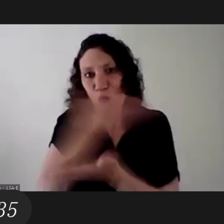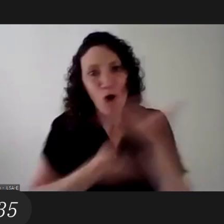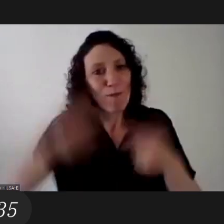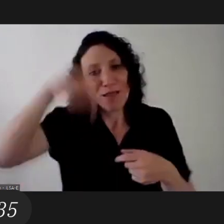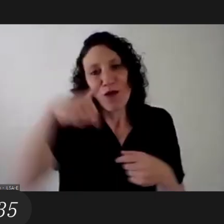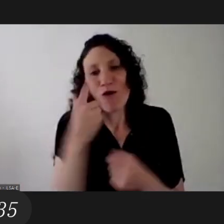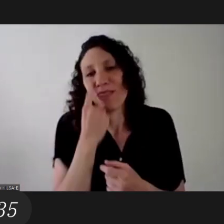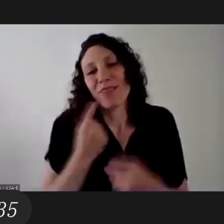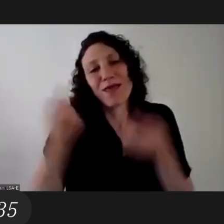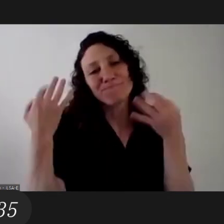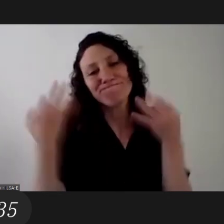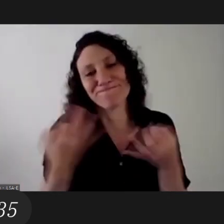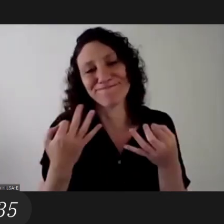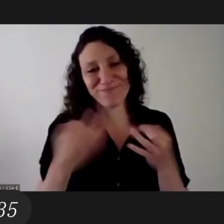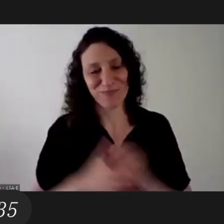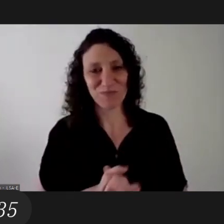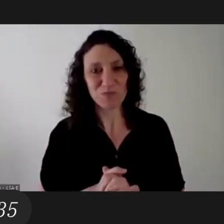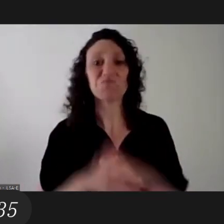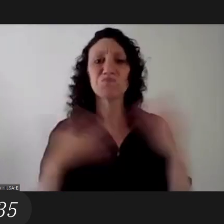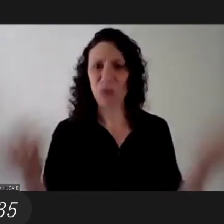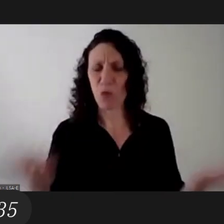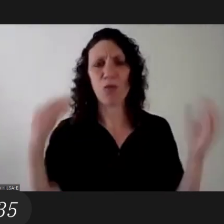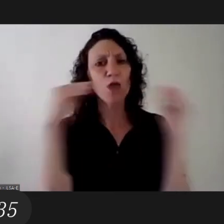this will be an excellent discussion